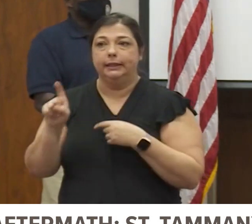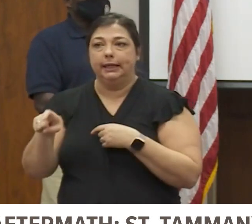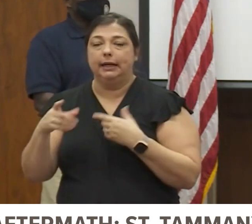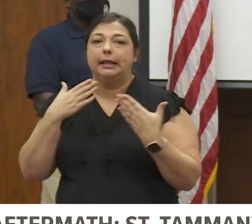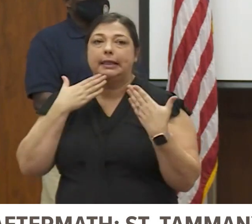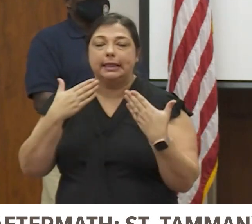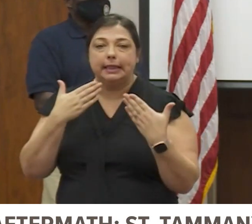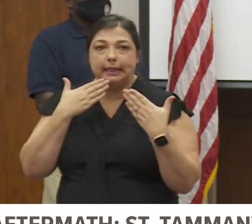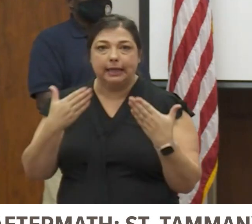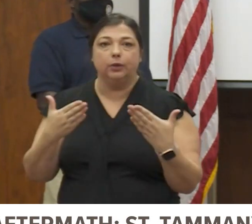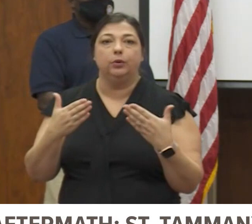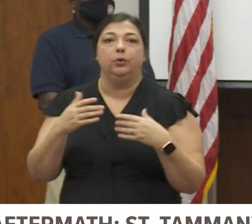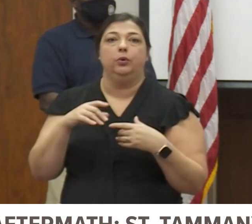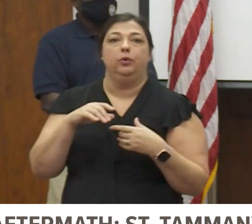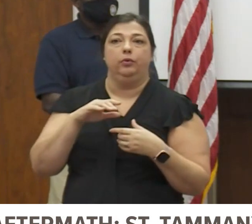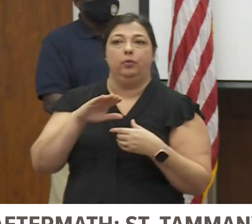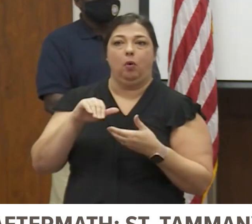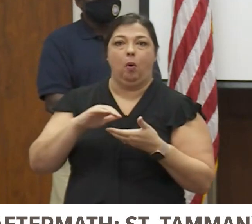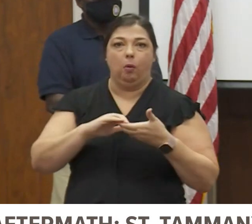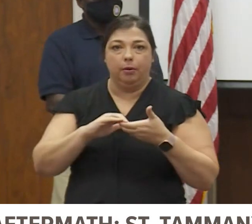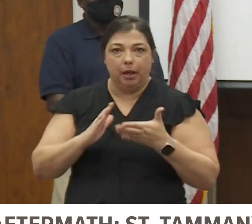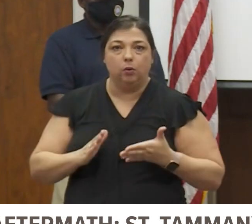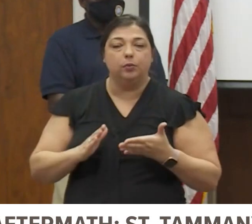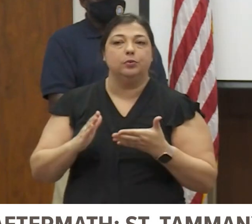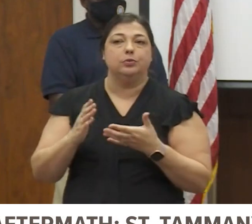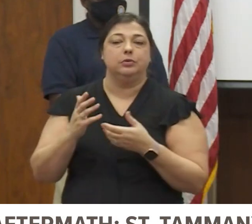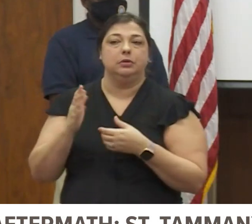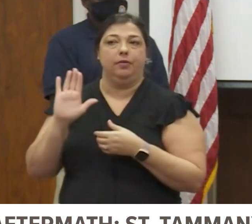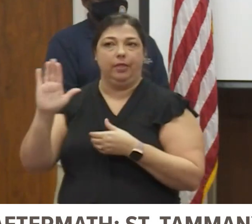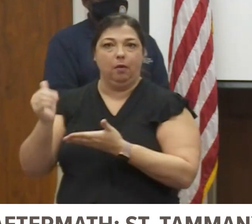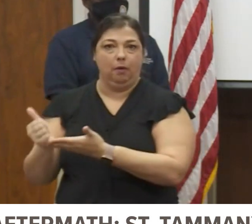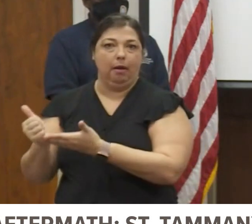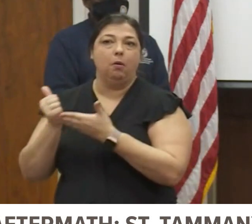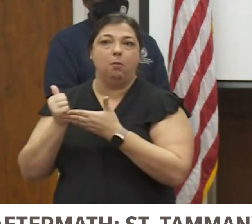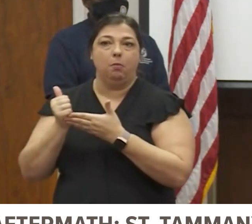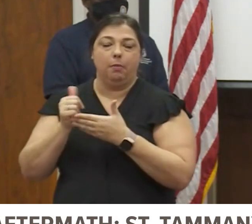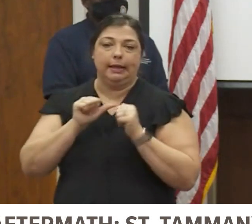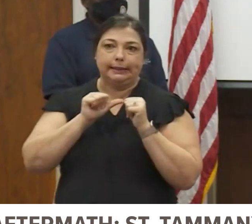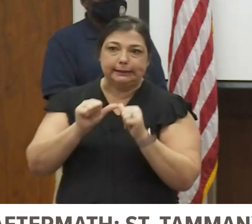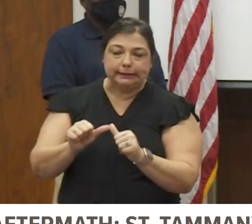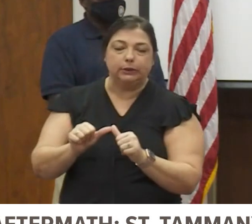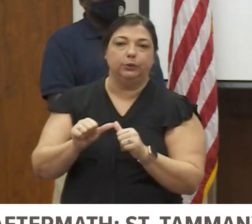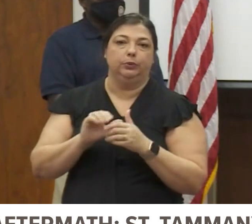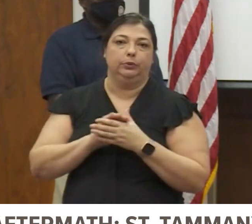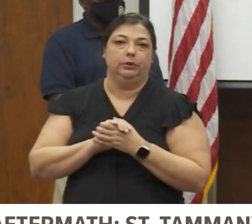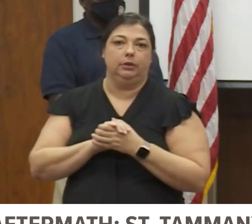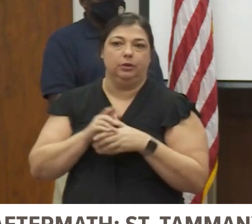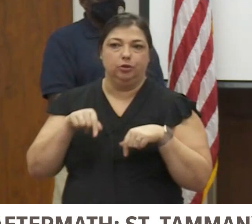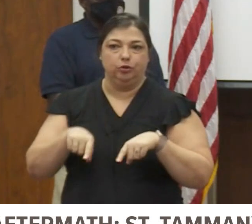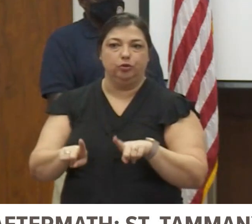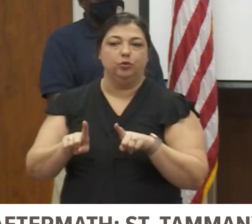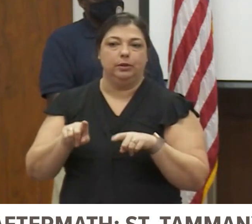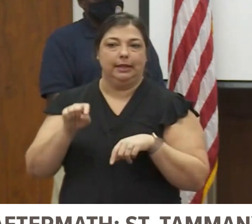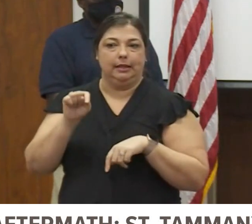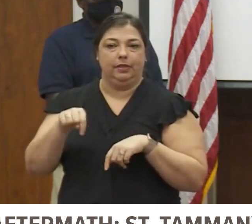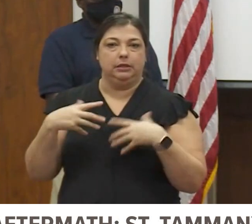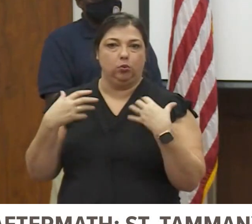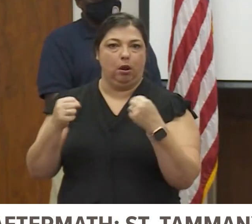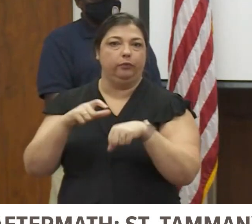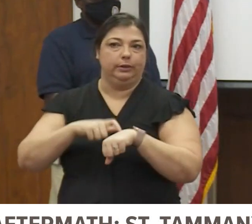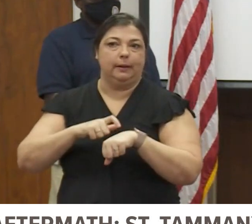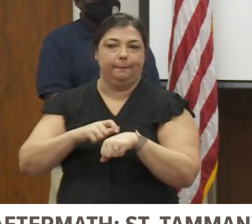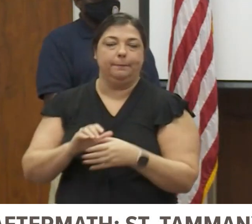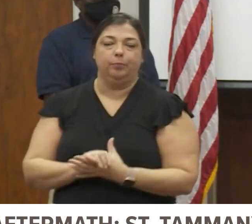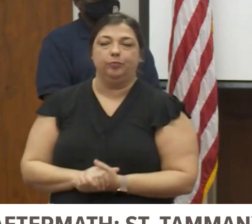and every one of our stakeholders for their assistance and their continued help during this recovery.